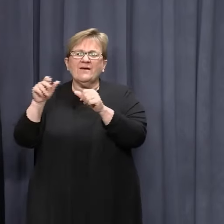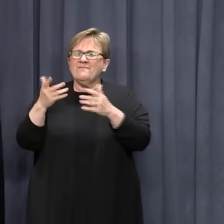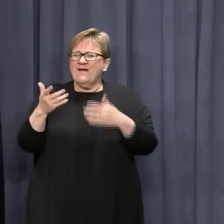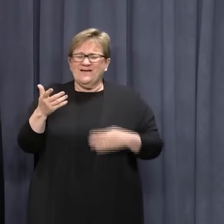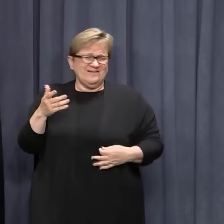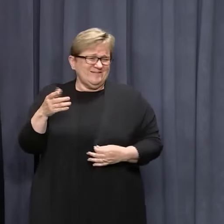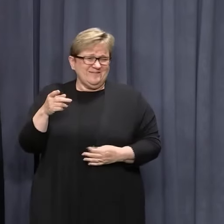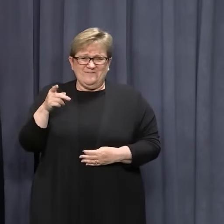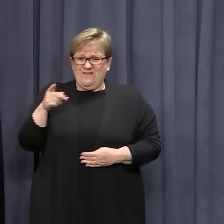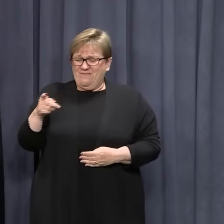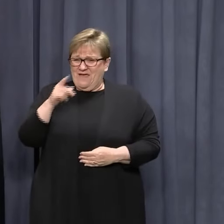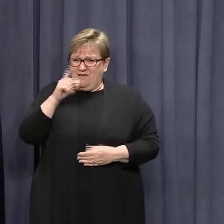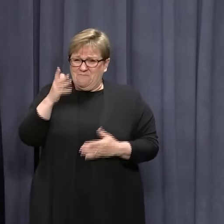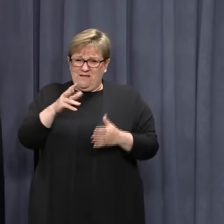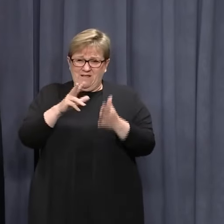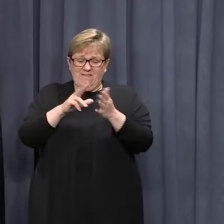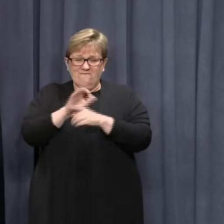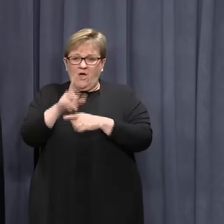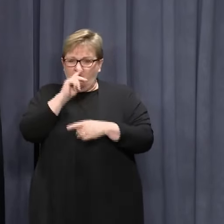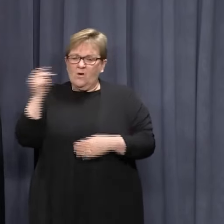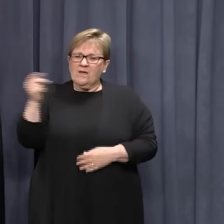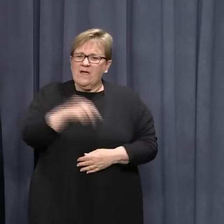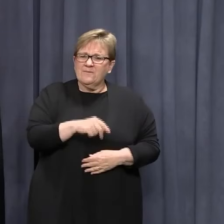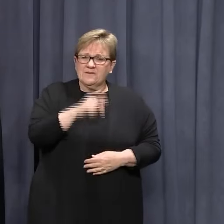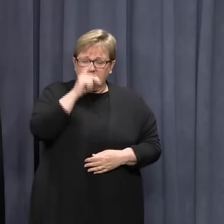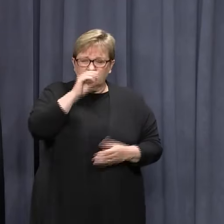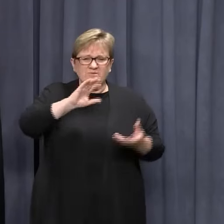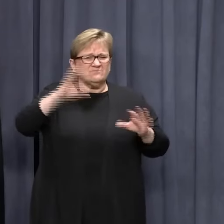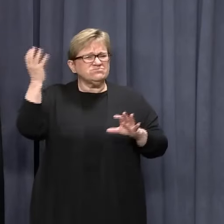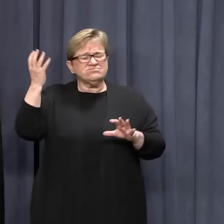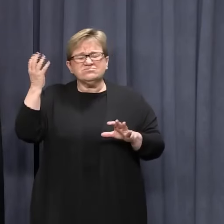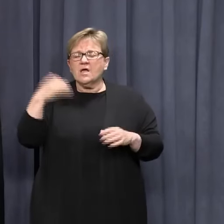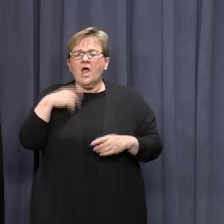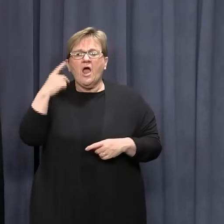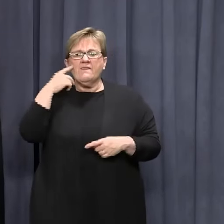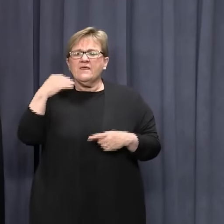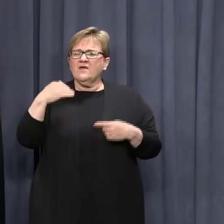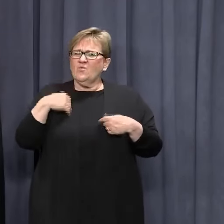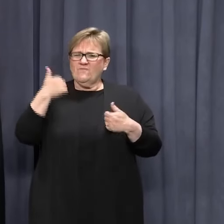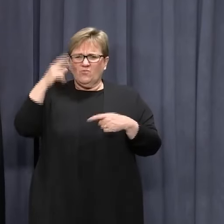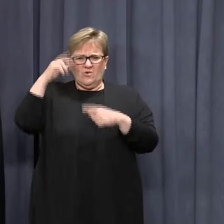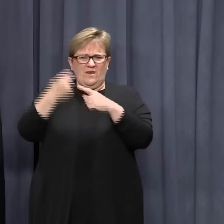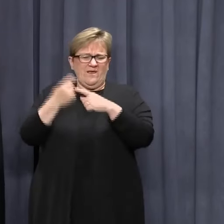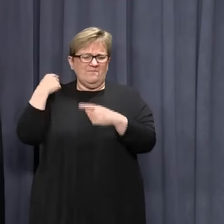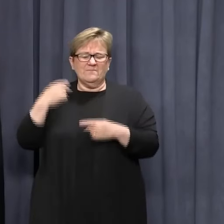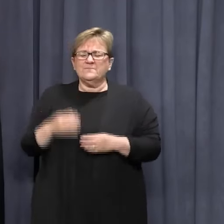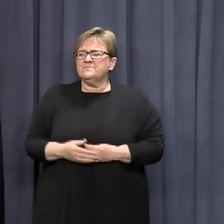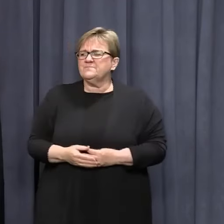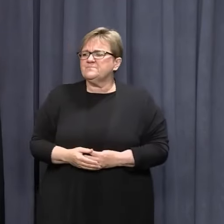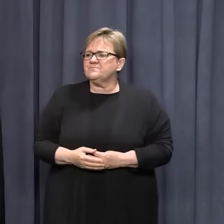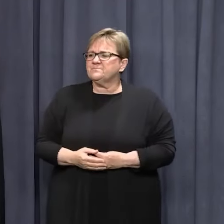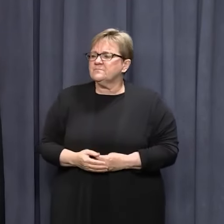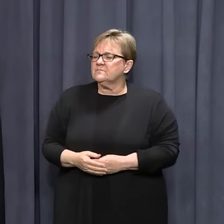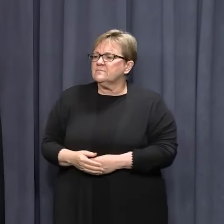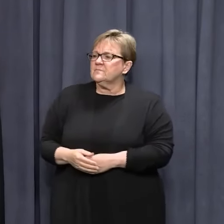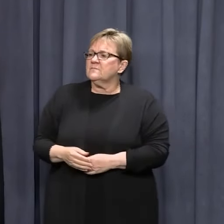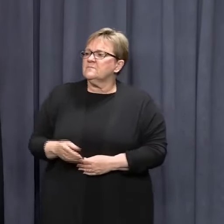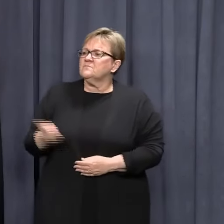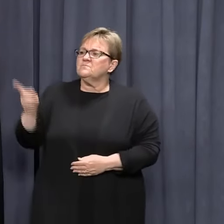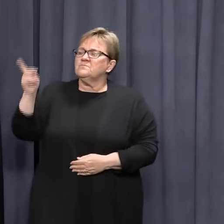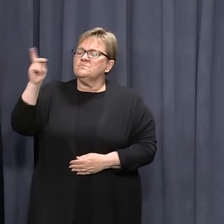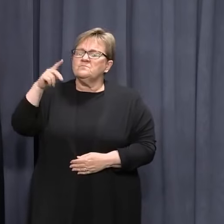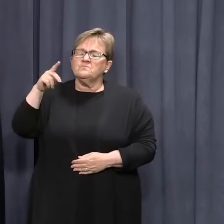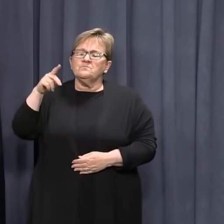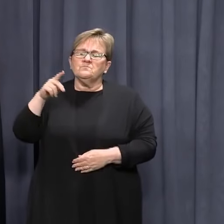would have potentially meant the virus came back in, and it would have been disastrous. So I think our record is there for all to see. The rent moratorium